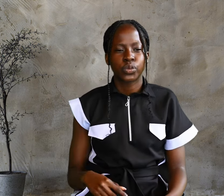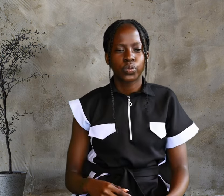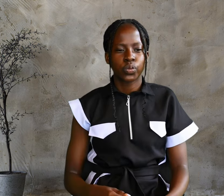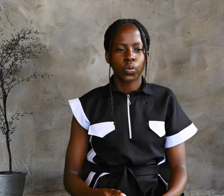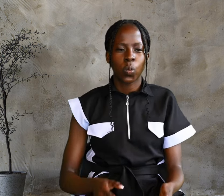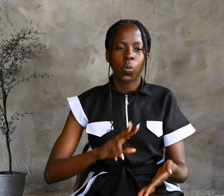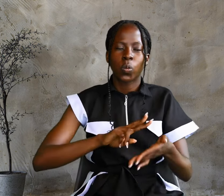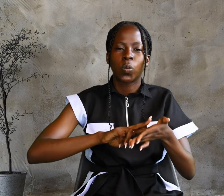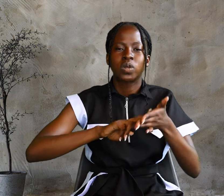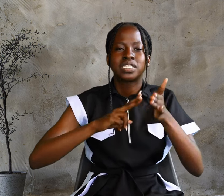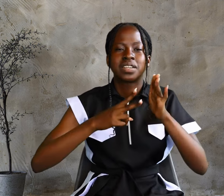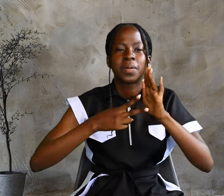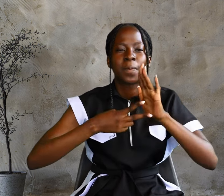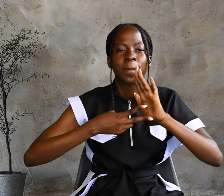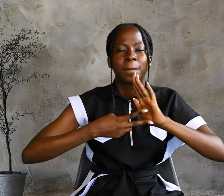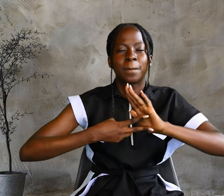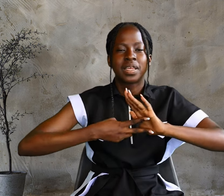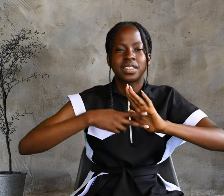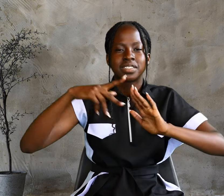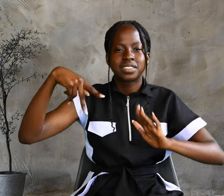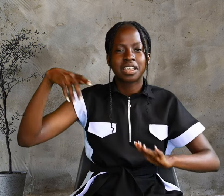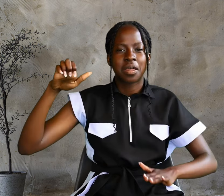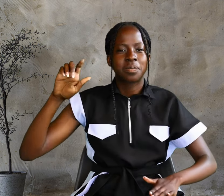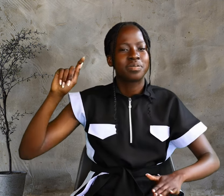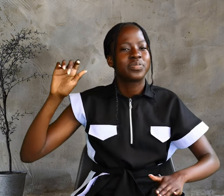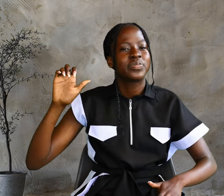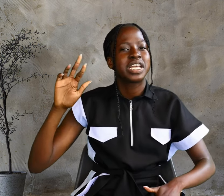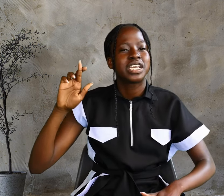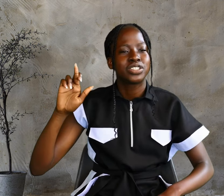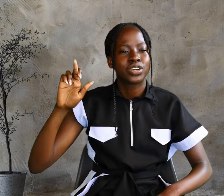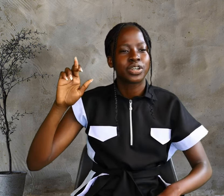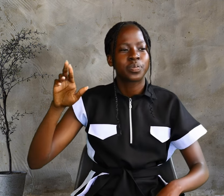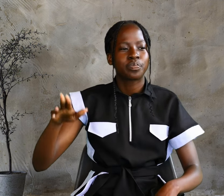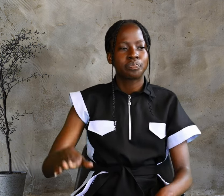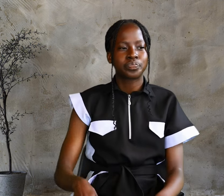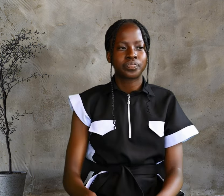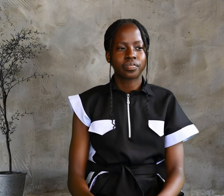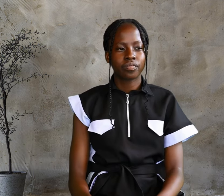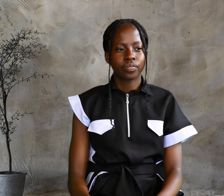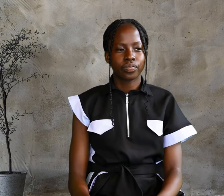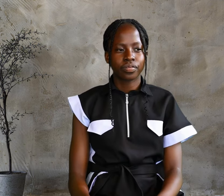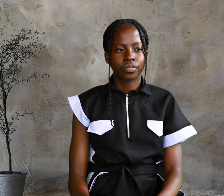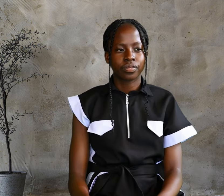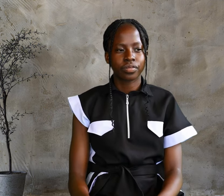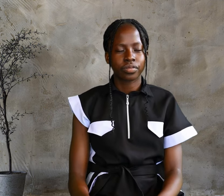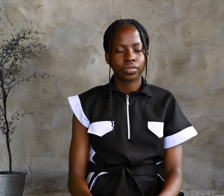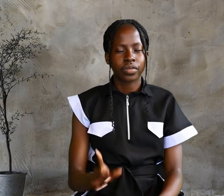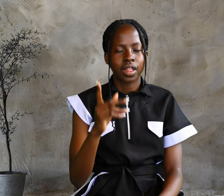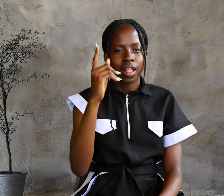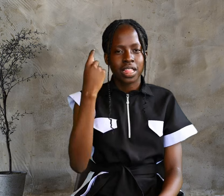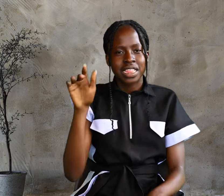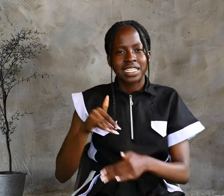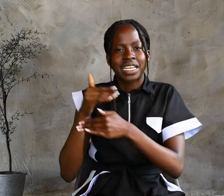which means Peter. The next day,